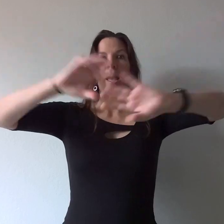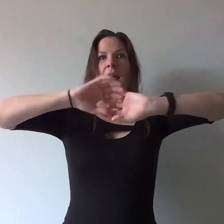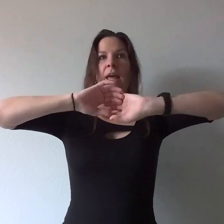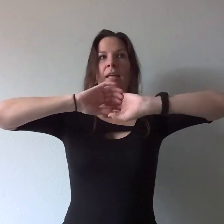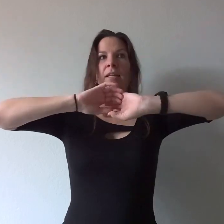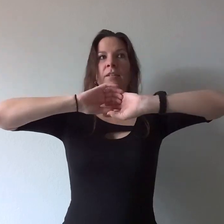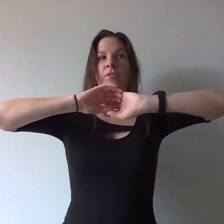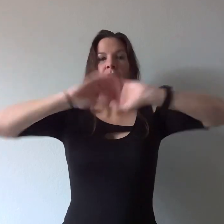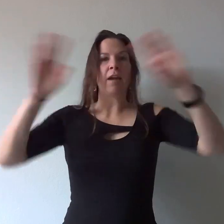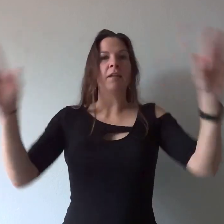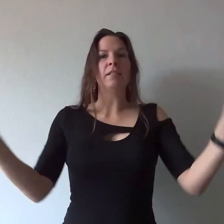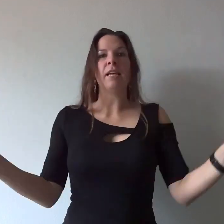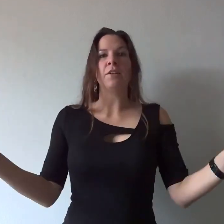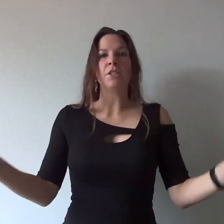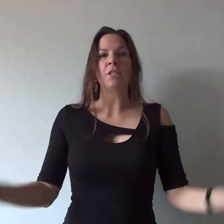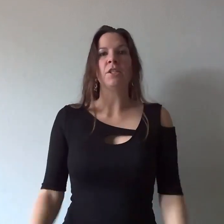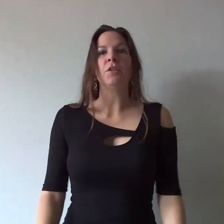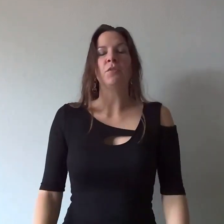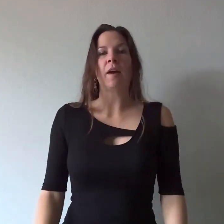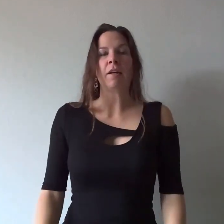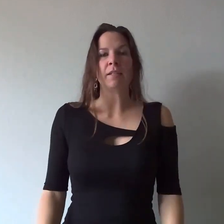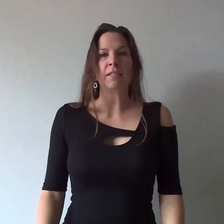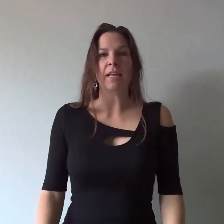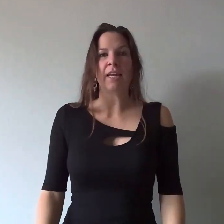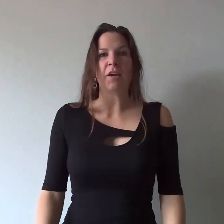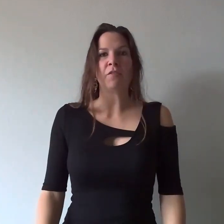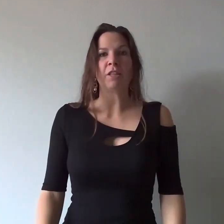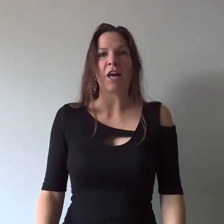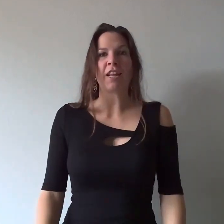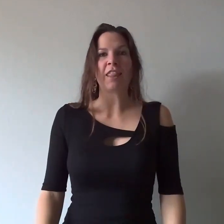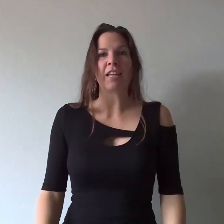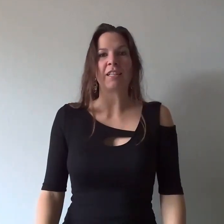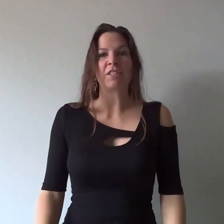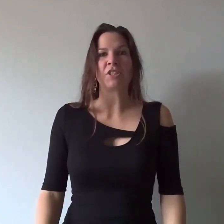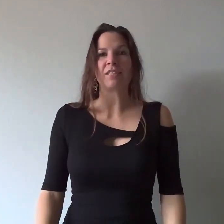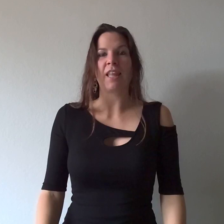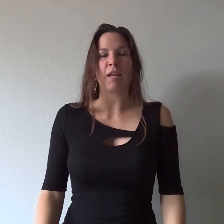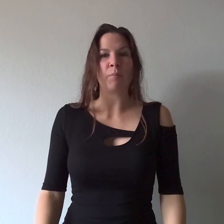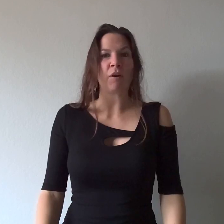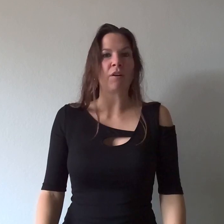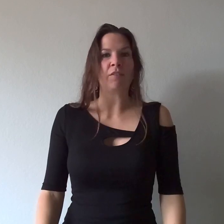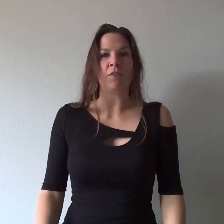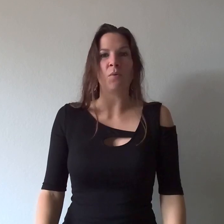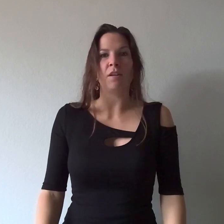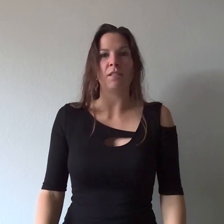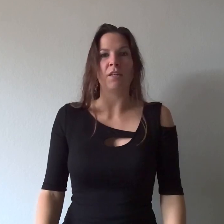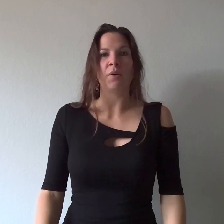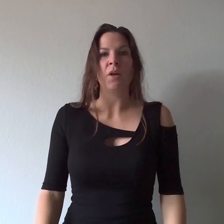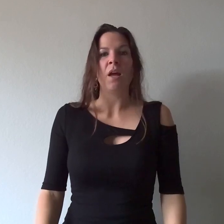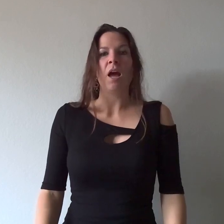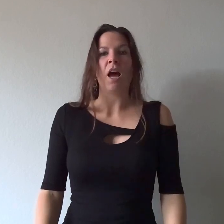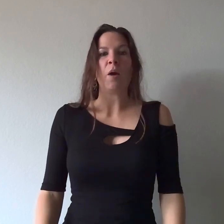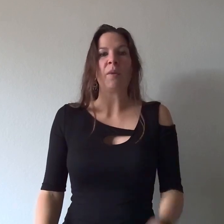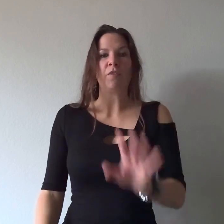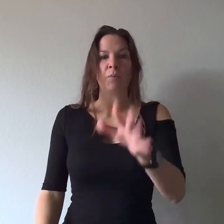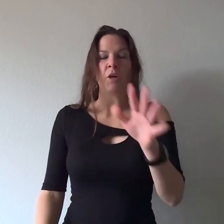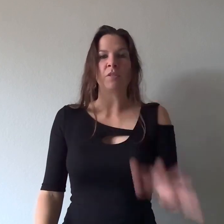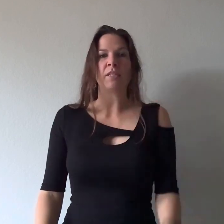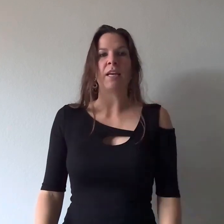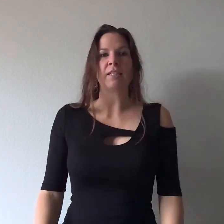and fire is energy too fire can take care of a lot of things just let it burn if you want to um if you post it as